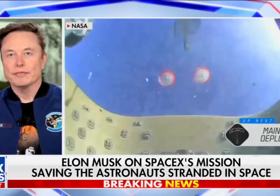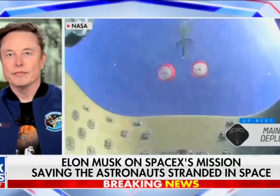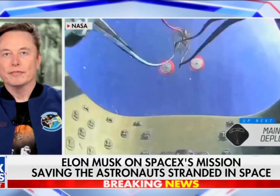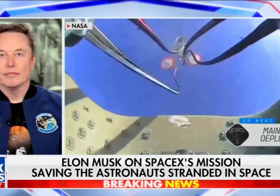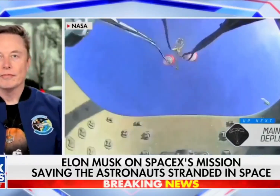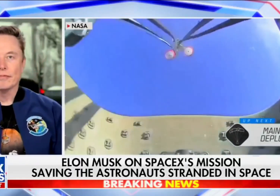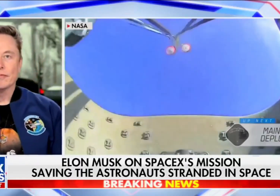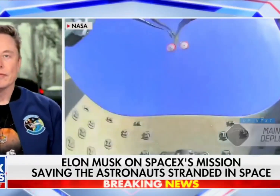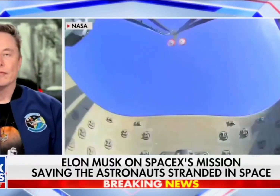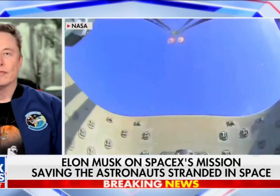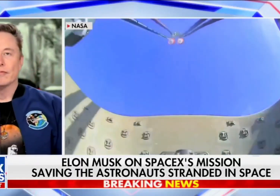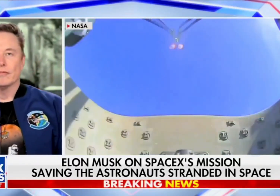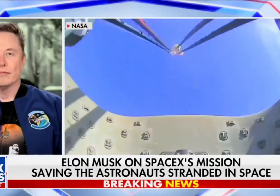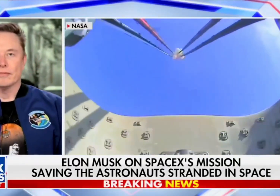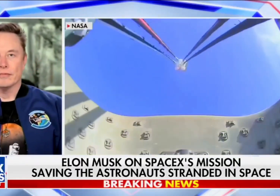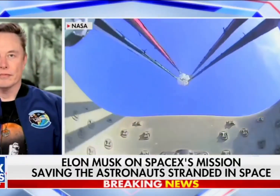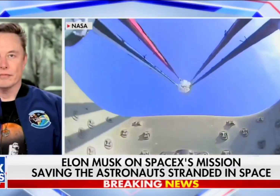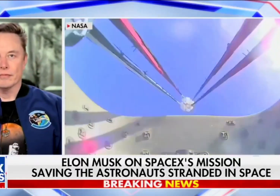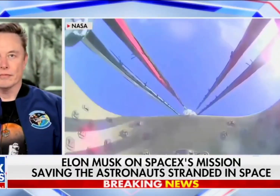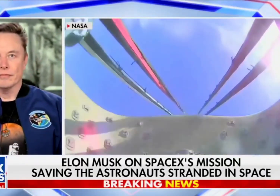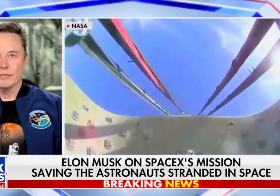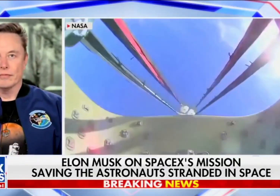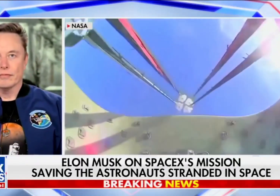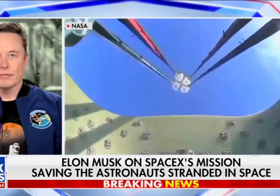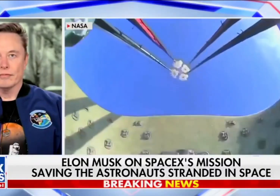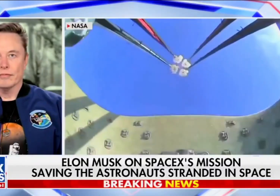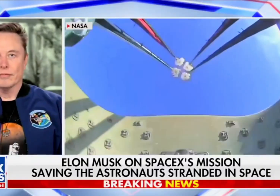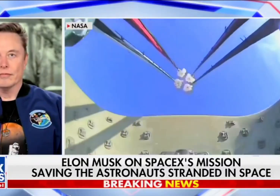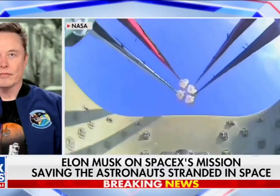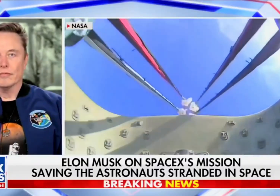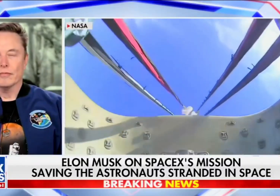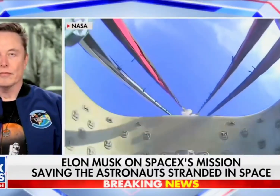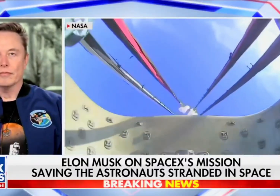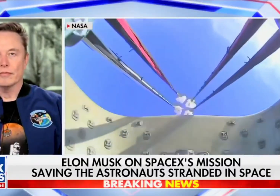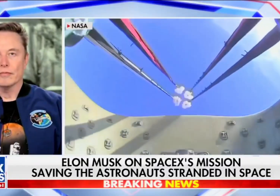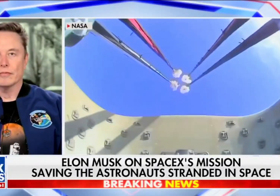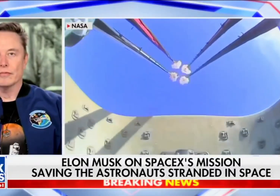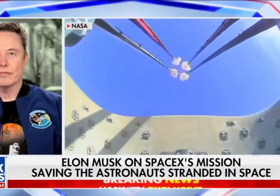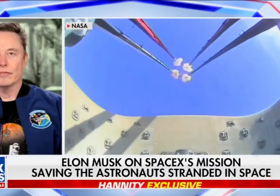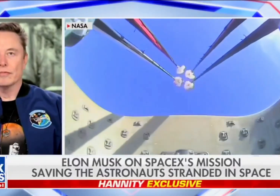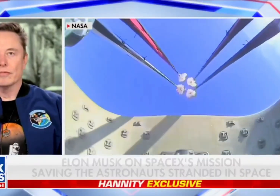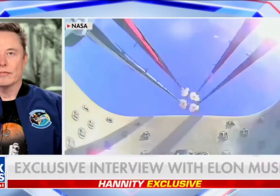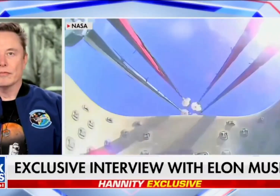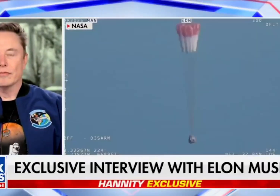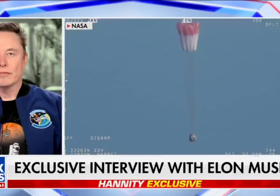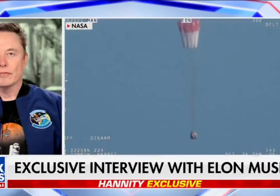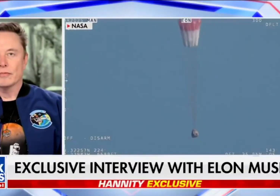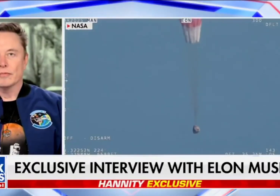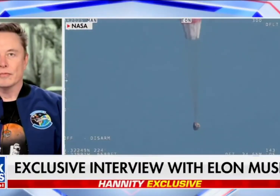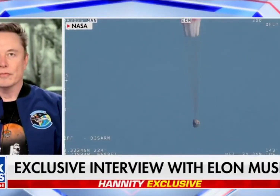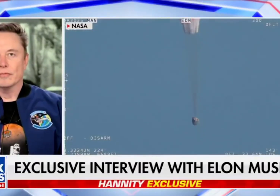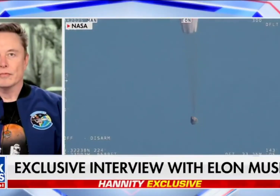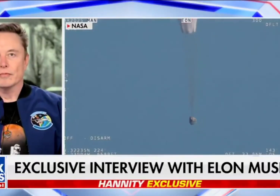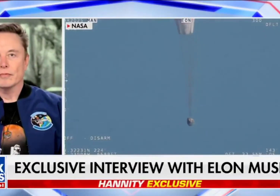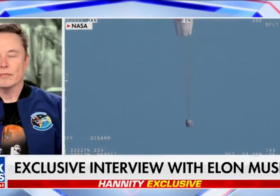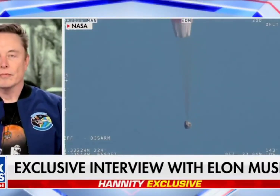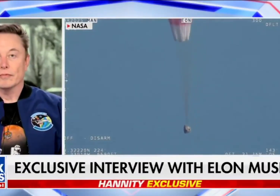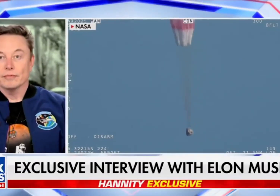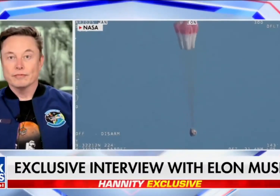SpaceX. It is the first private company to ever make it to orbit. Walk us through the beginnings of that. It is not,